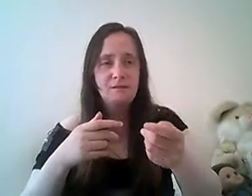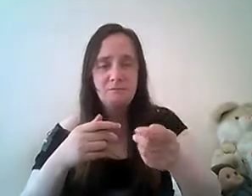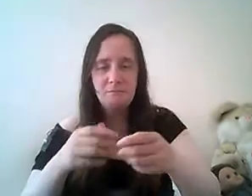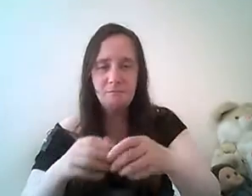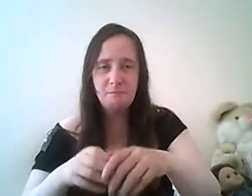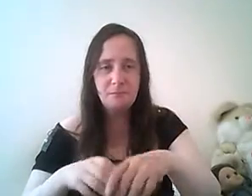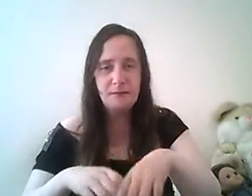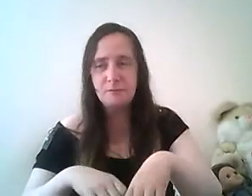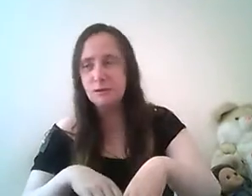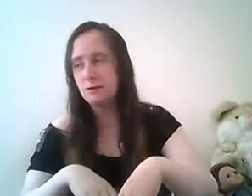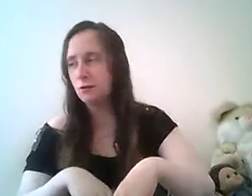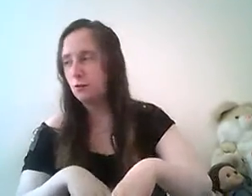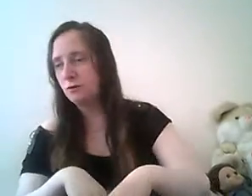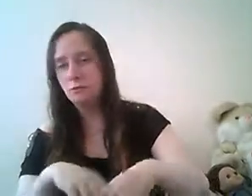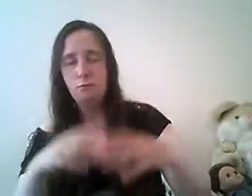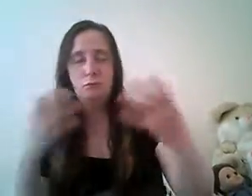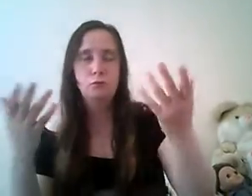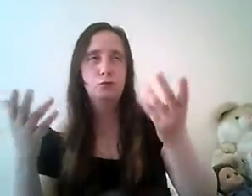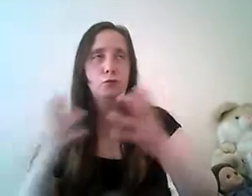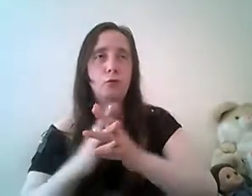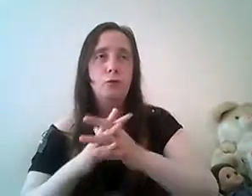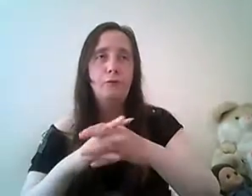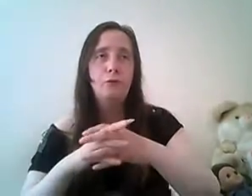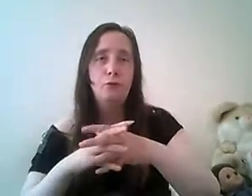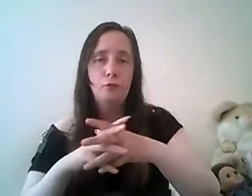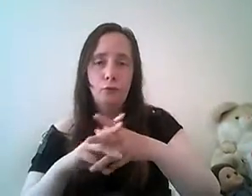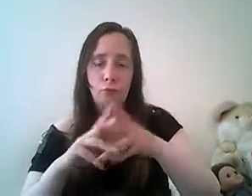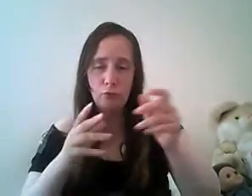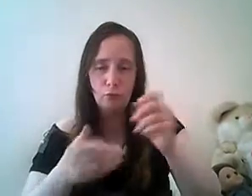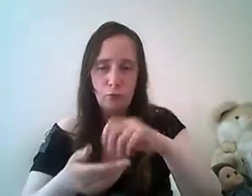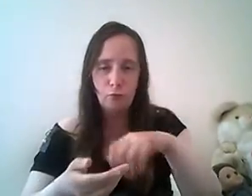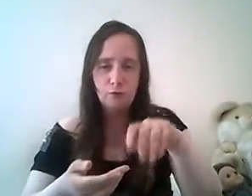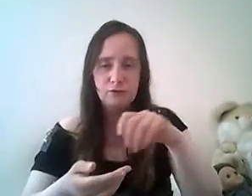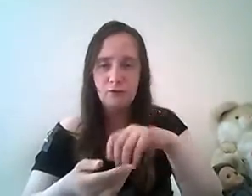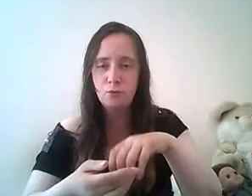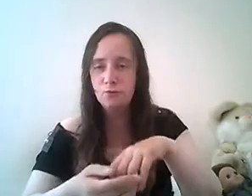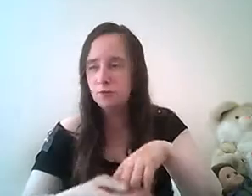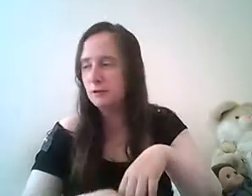but then he was like so notifu no noticeable like